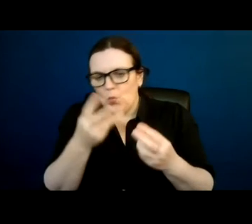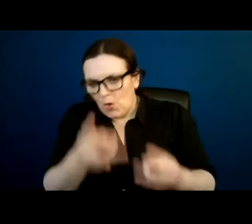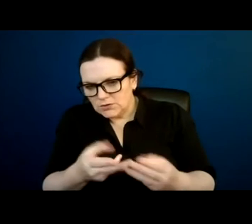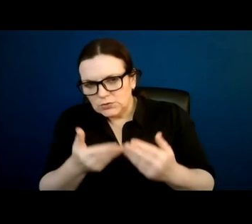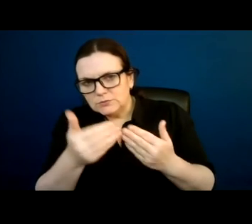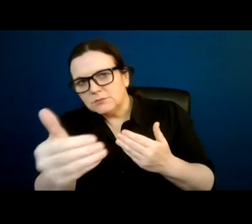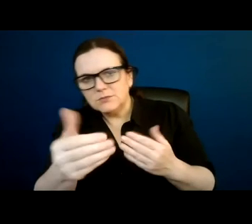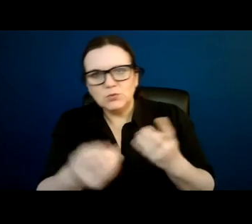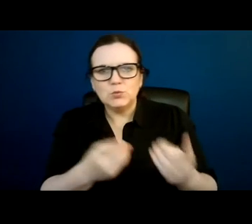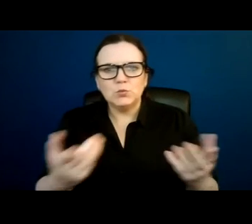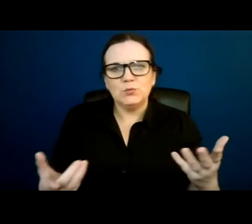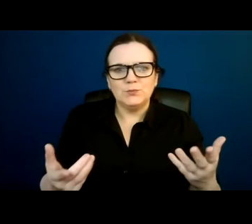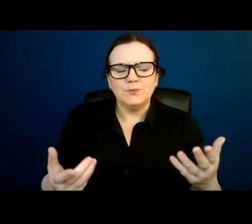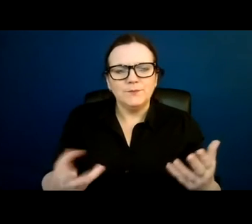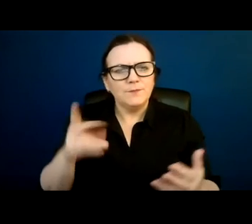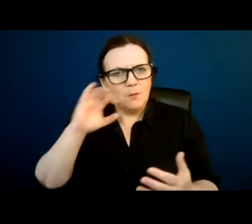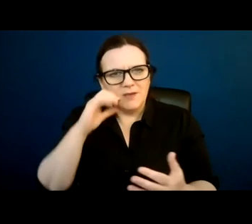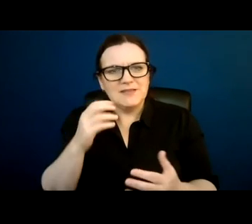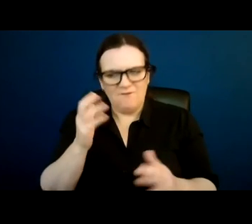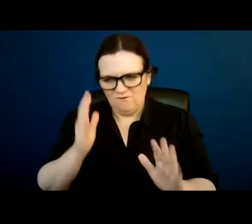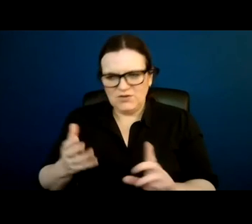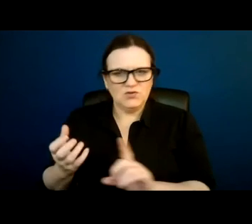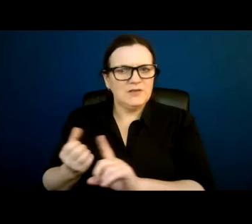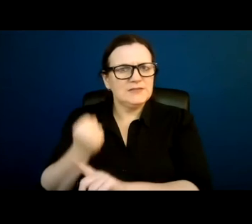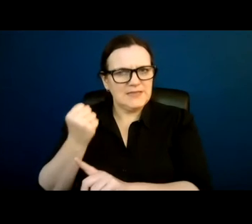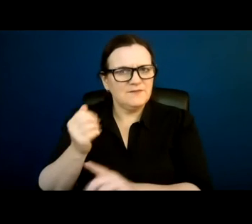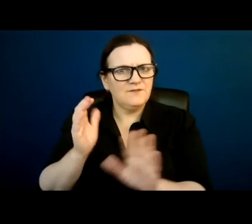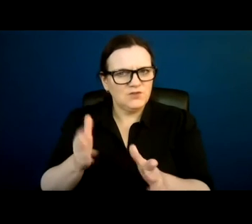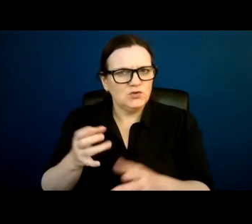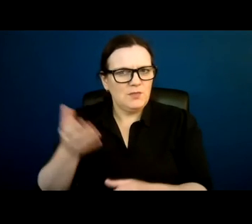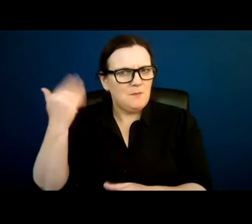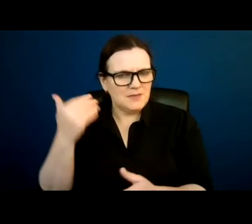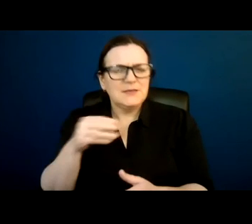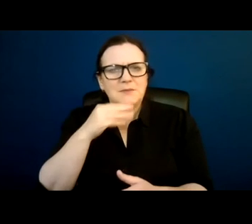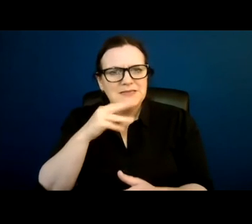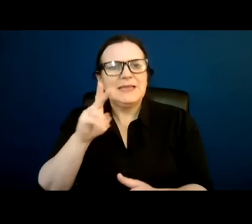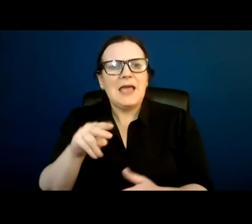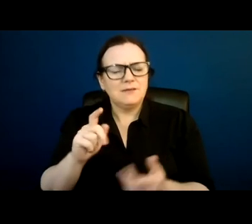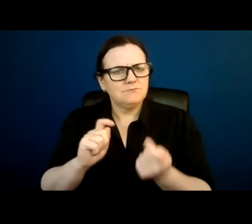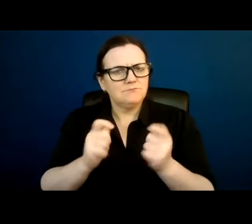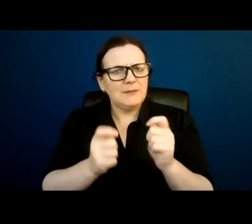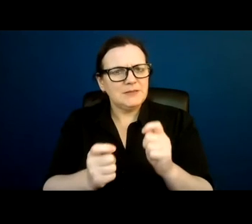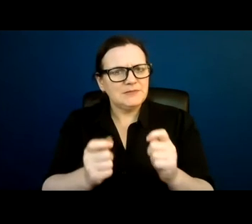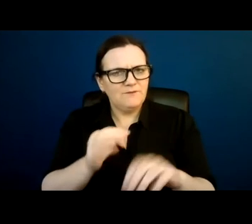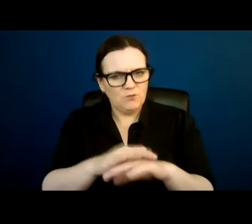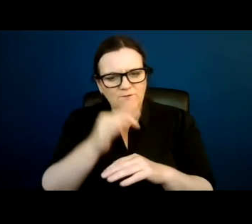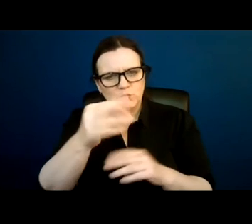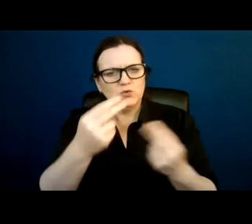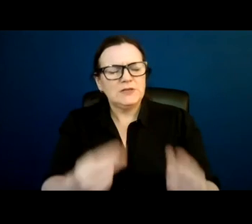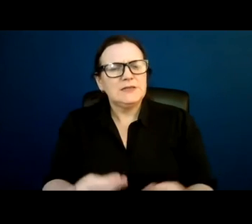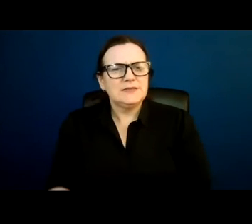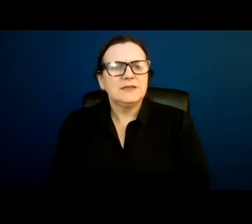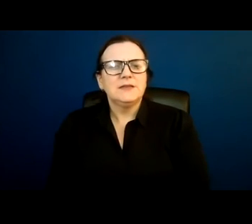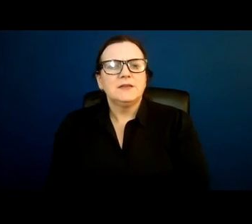because something that was done successfully in the past can be adapted for future needs. So you can ask